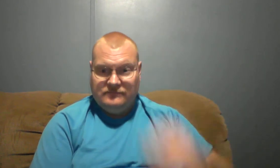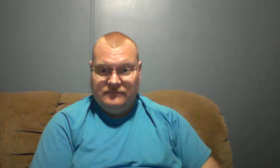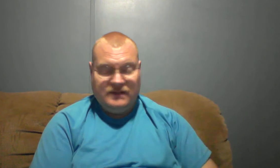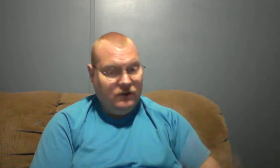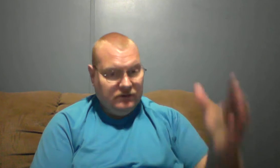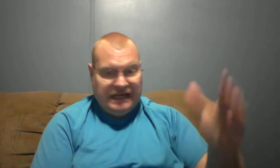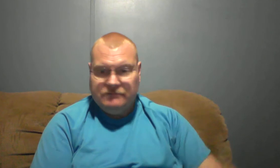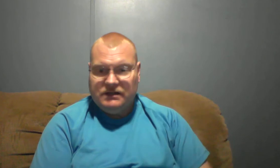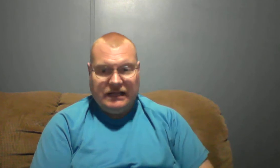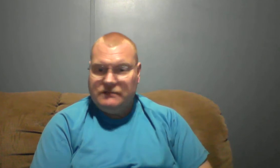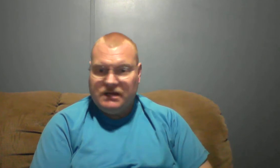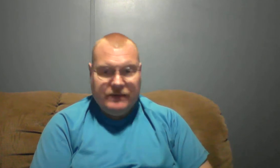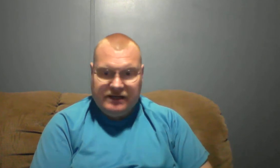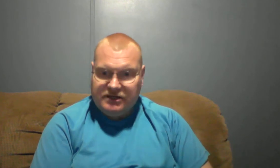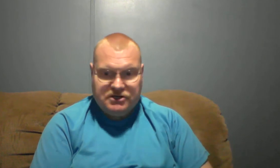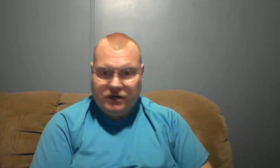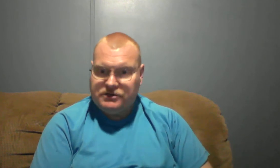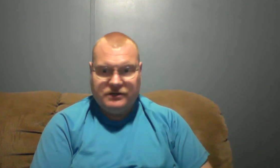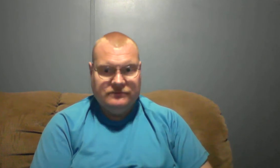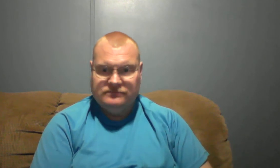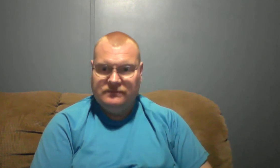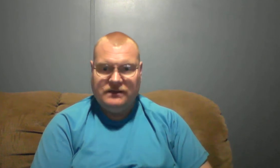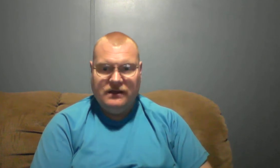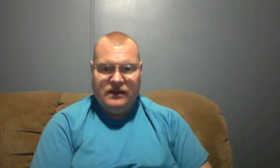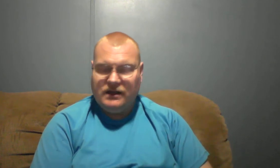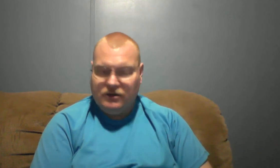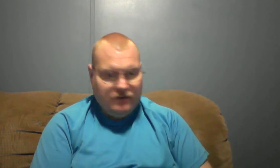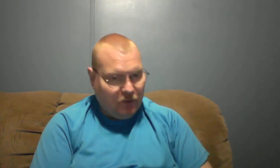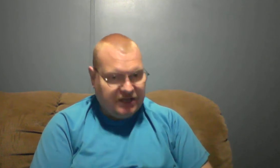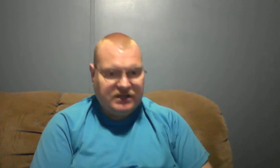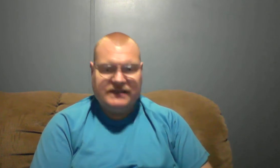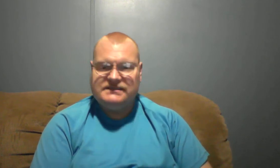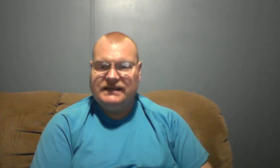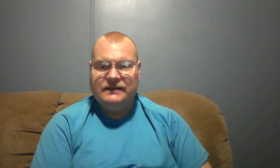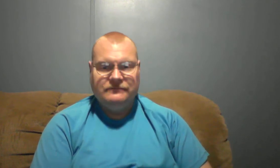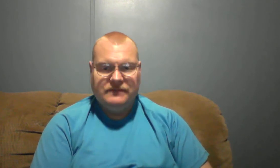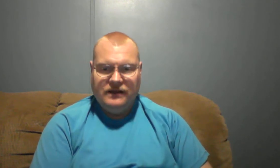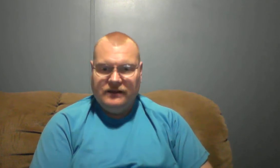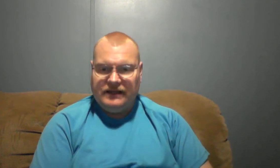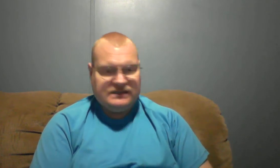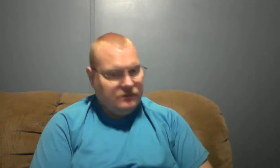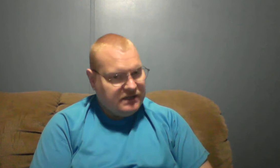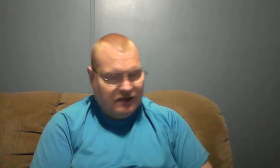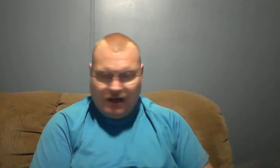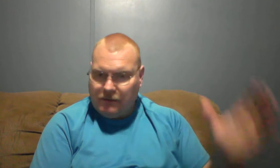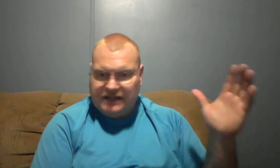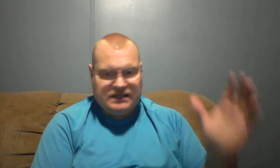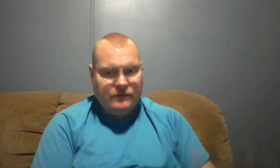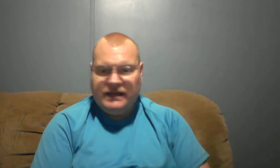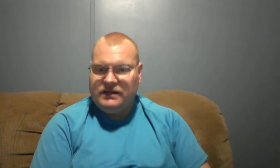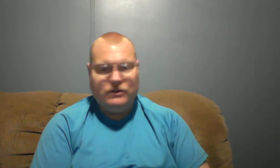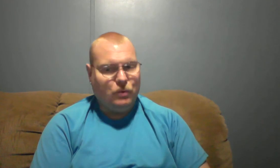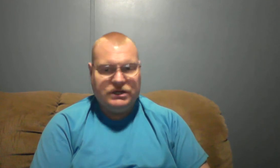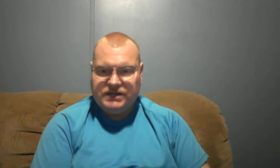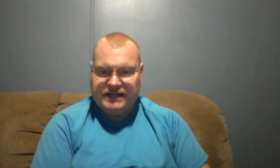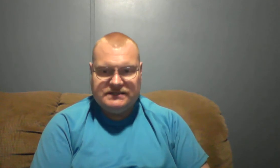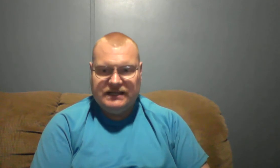You know, let them, let them come into the church. You know, you preach against sin, let some of the sodomites come in, you preach against them